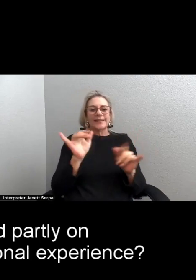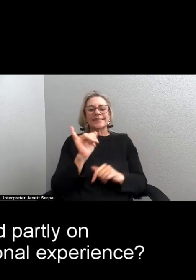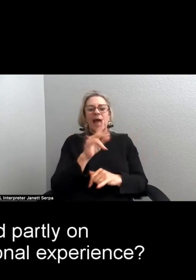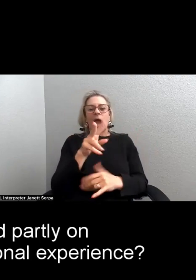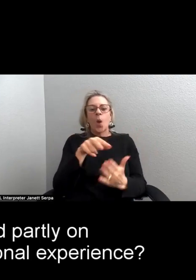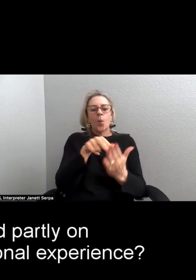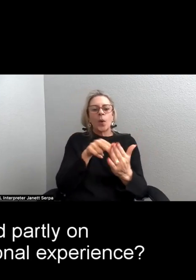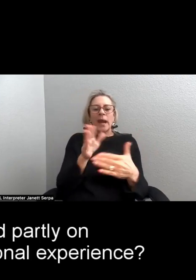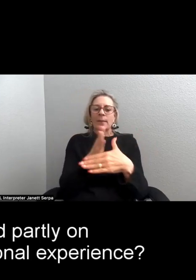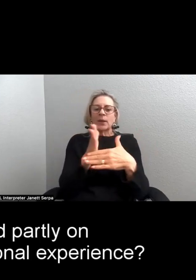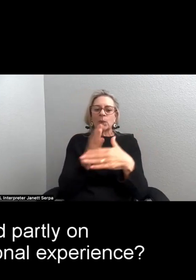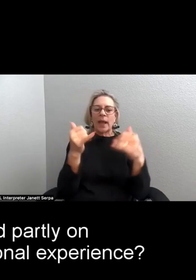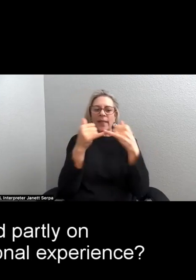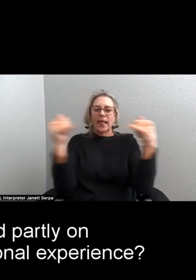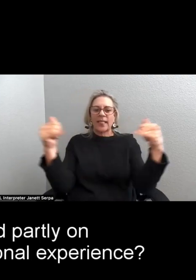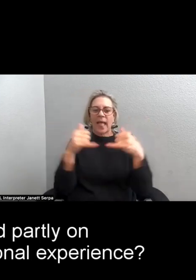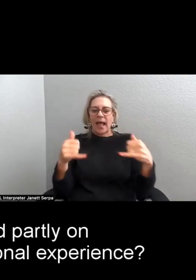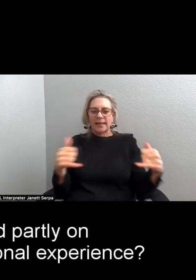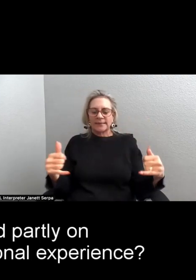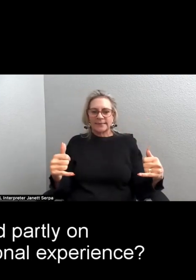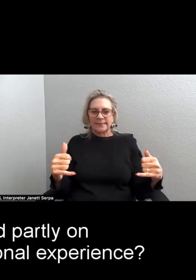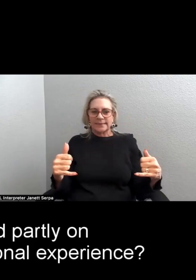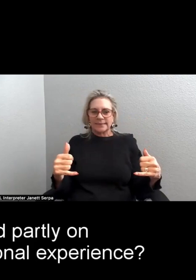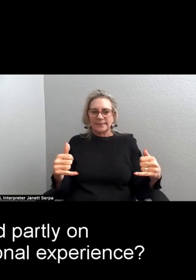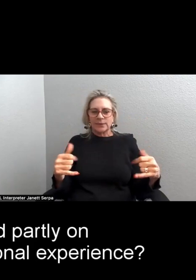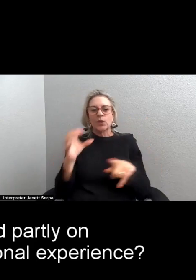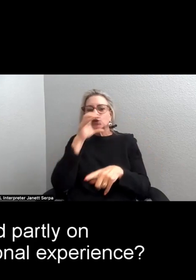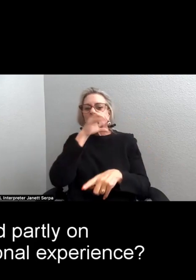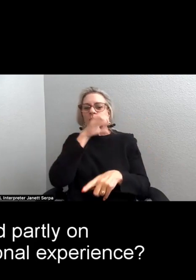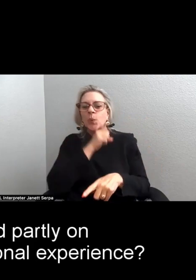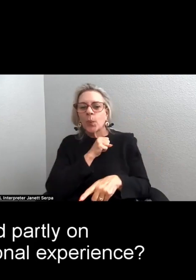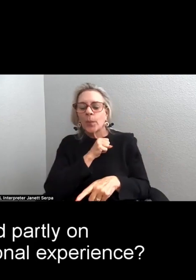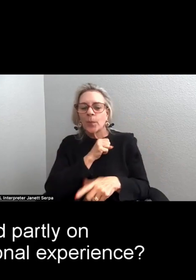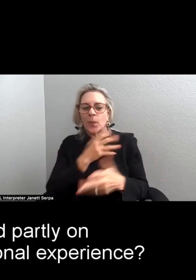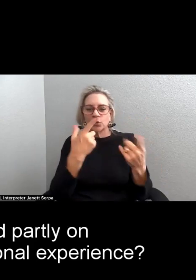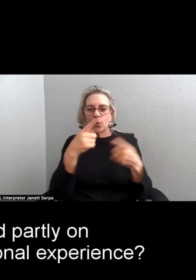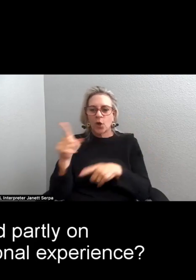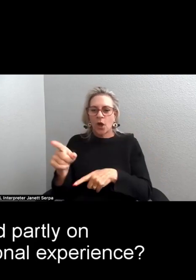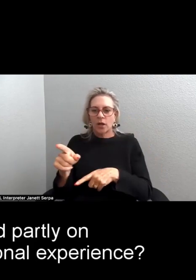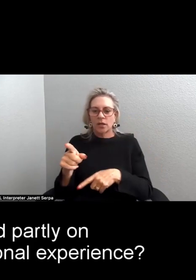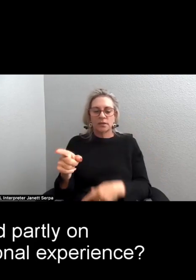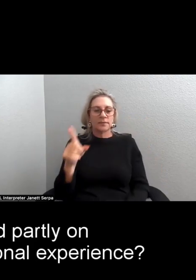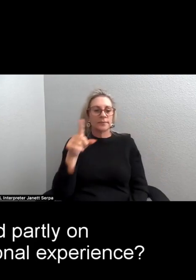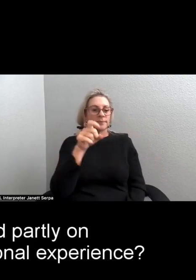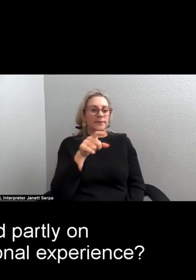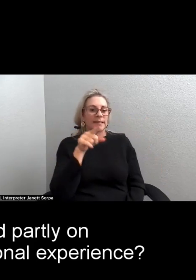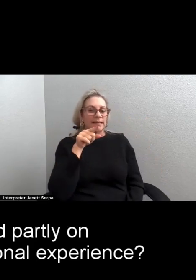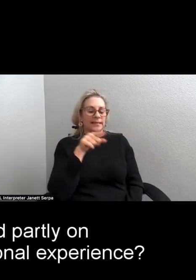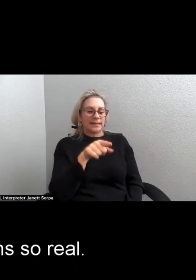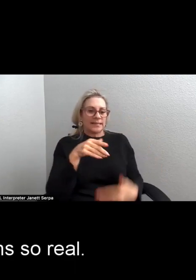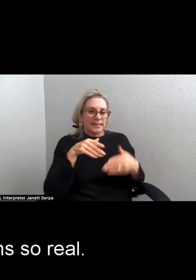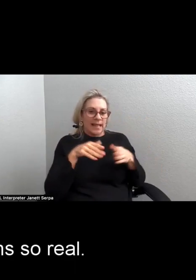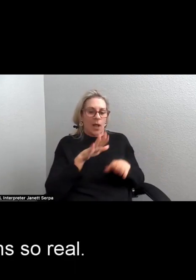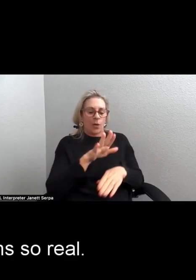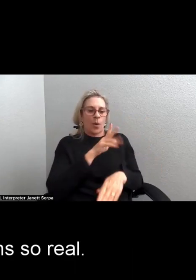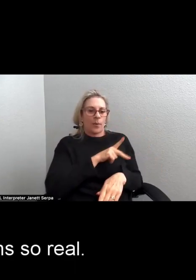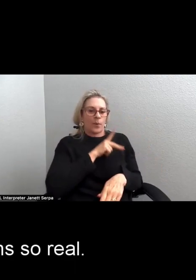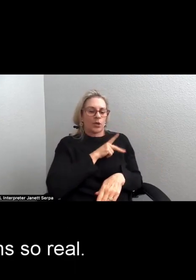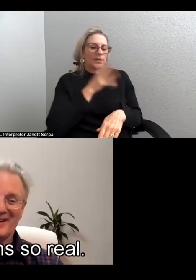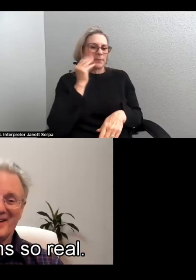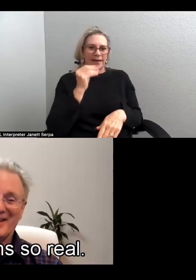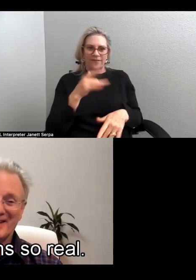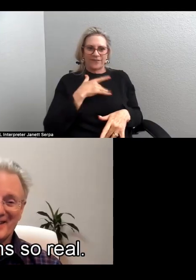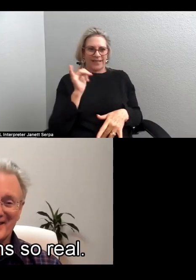Yes, and I don't know, is this based partly on a lot of your personal experience? just seems so real.